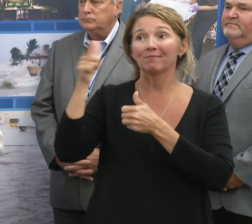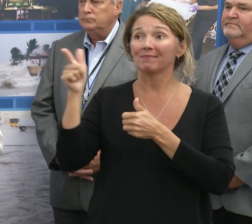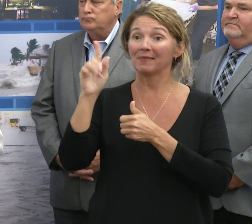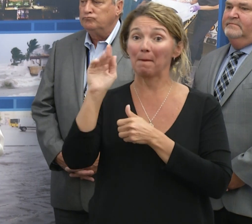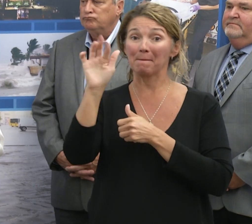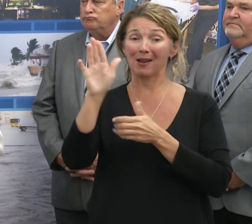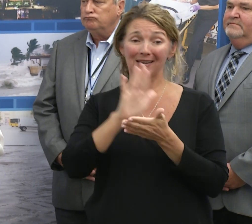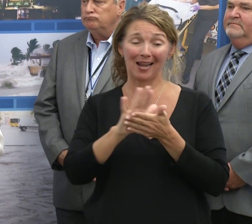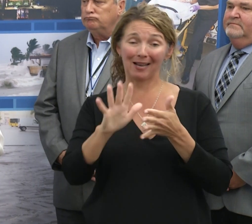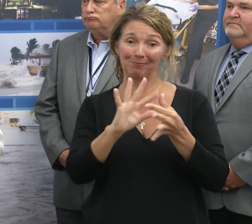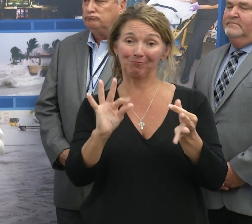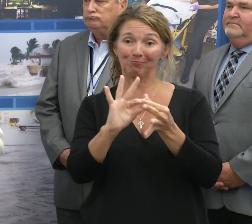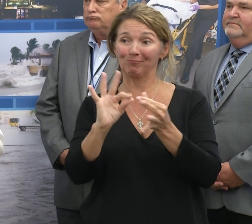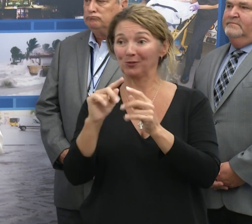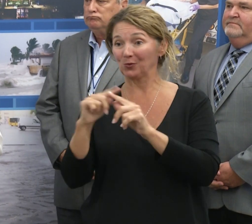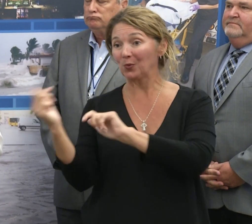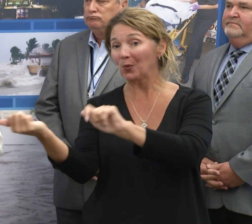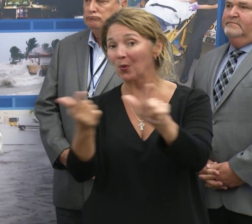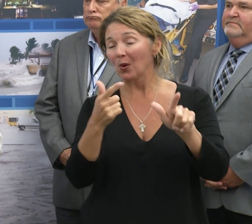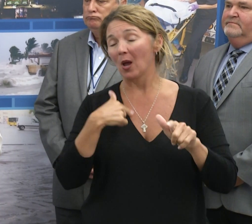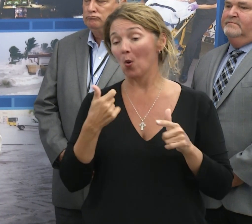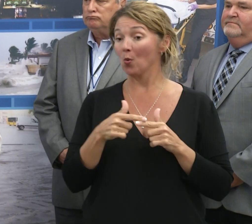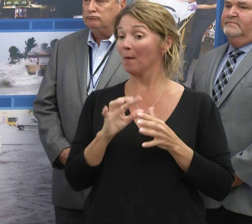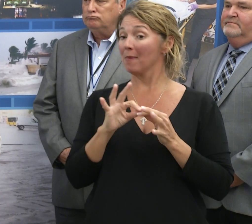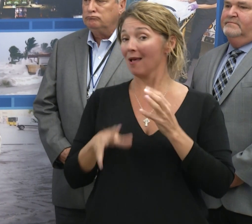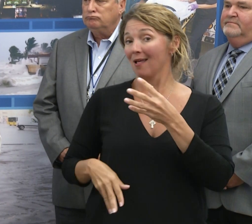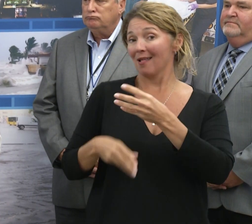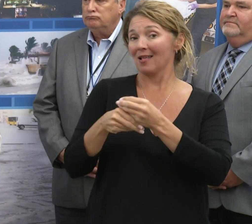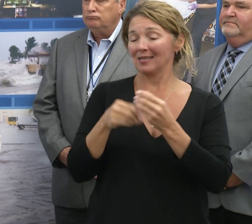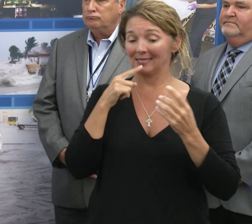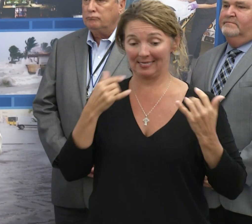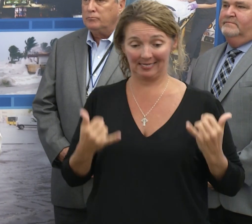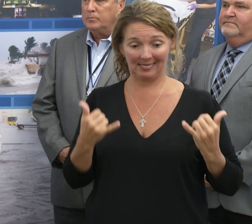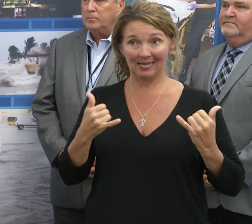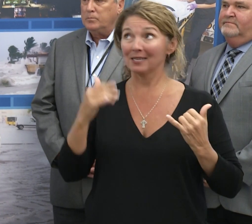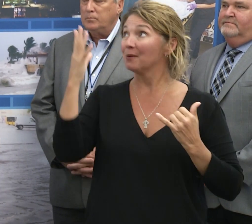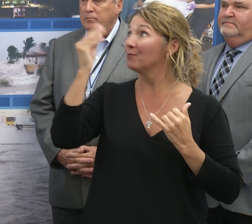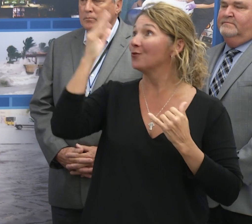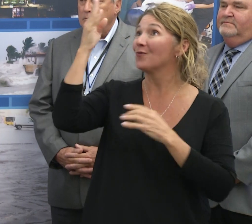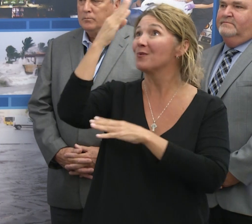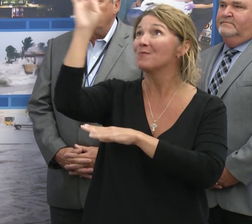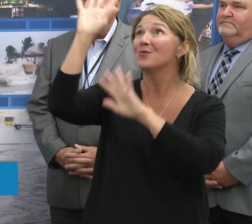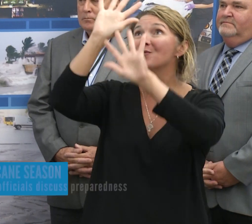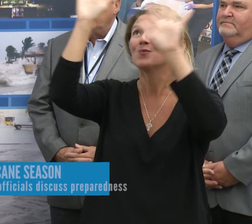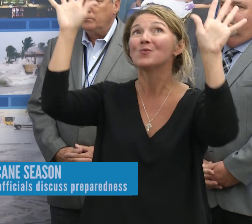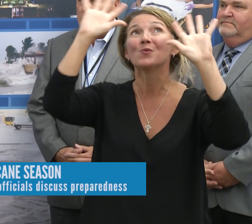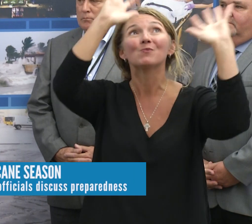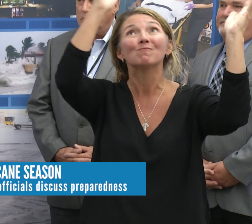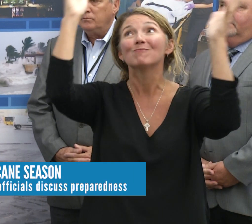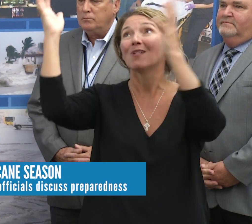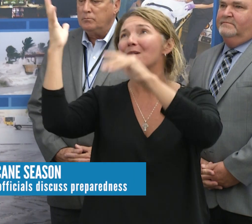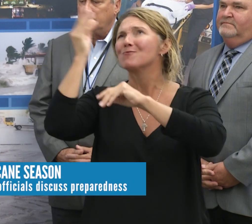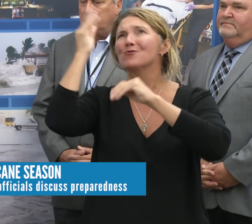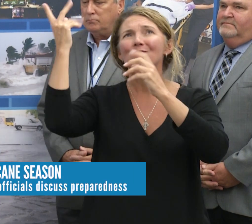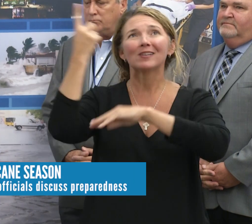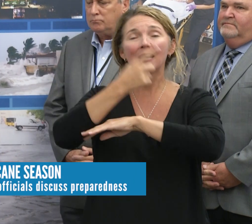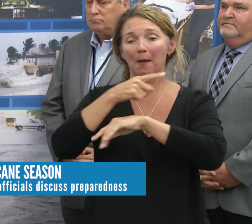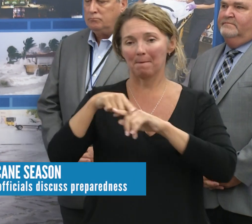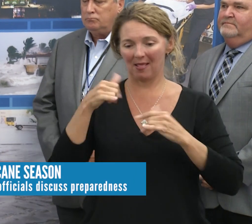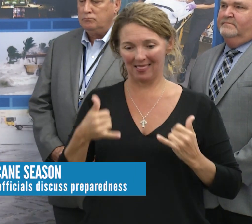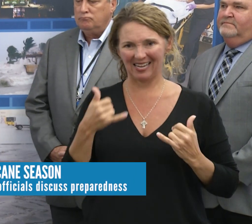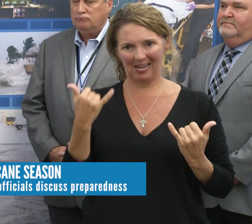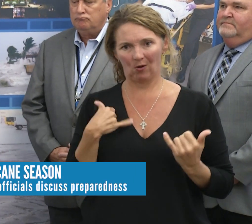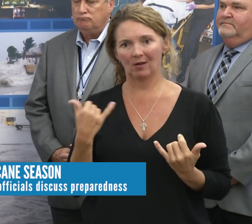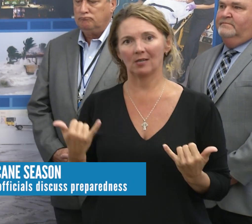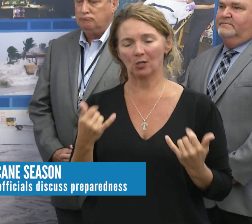stated, uh, one thing I would like to mention is, is that while today the sky is blue and the clouds are white, these are the days that